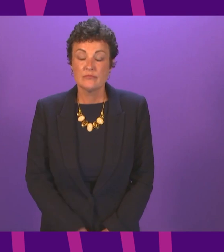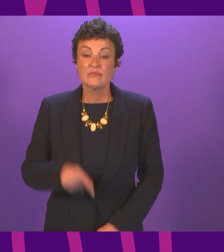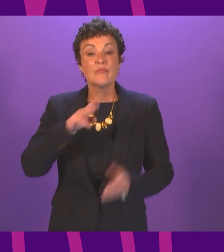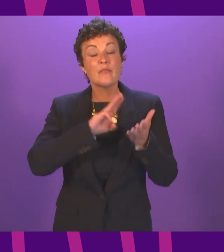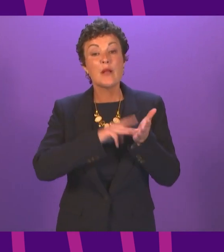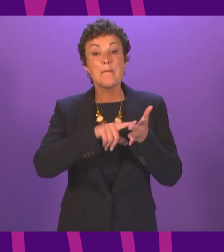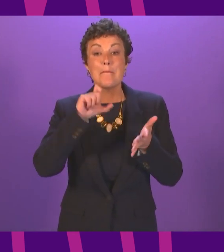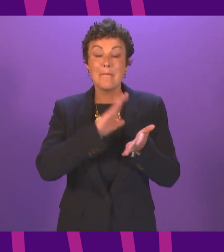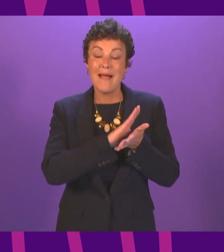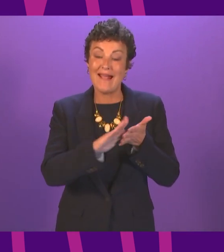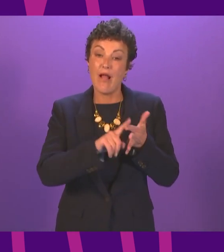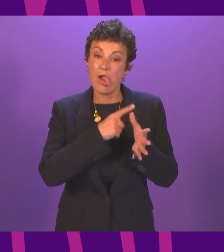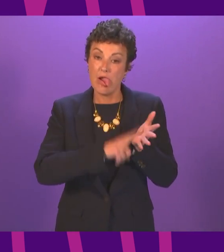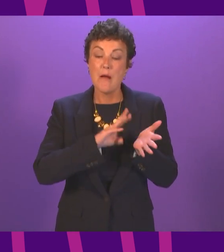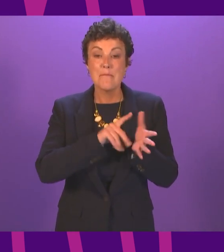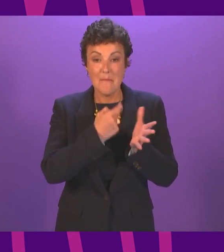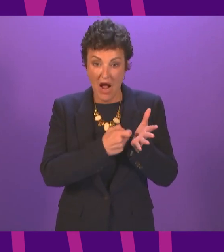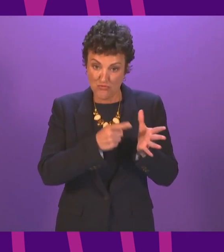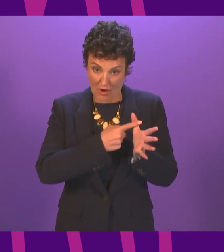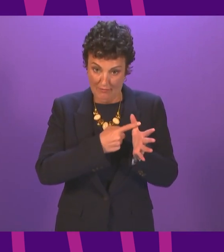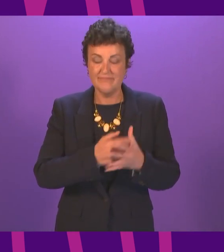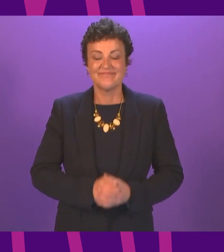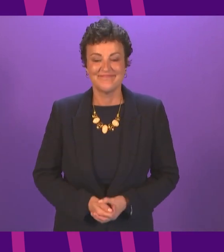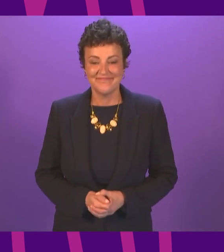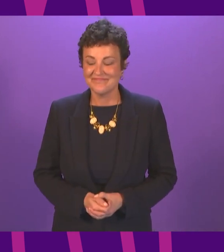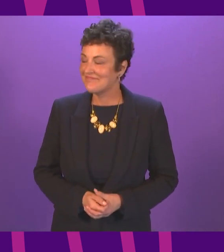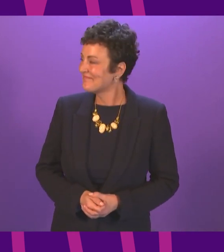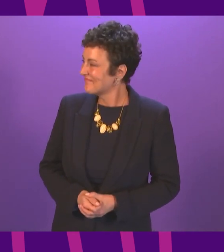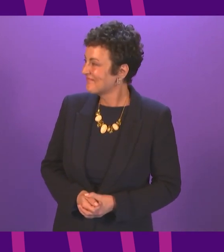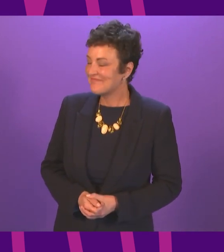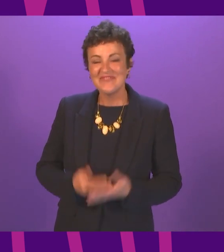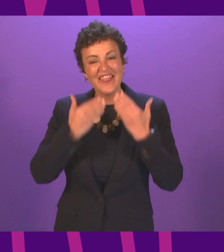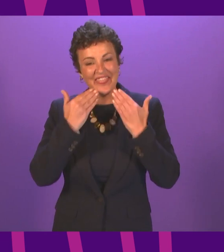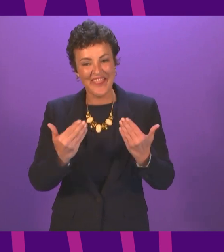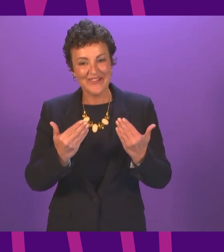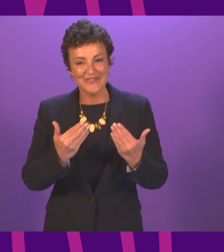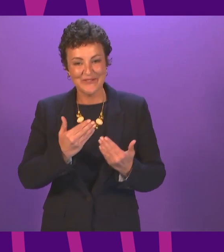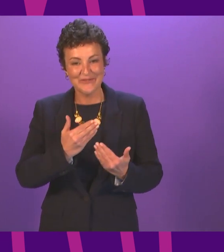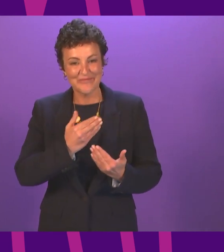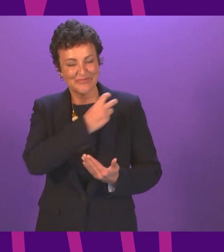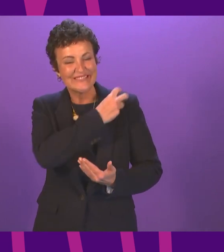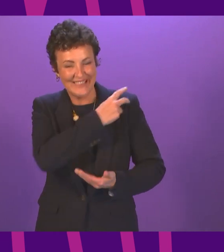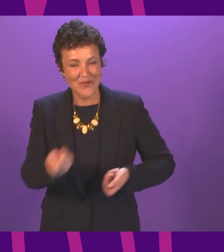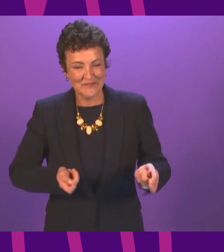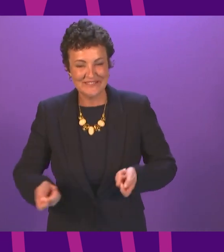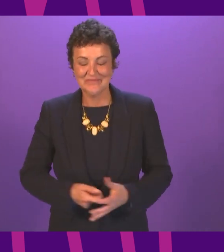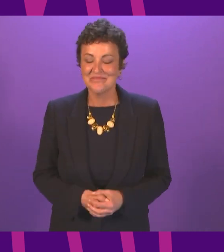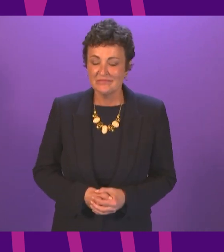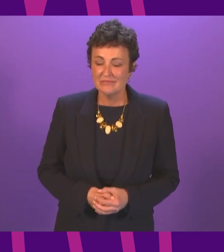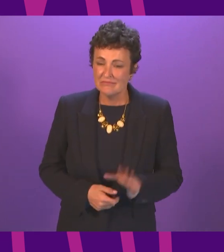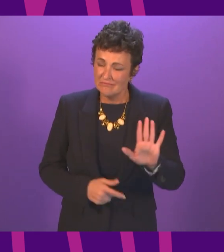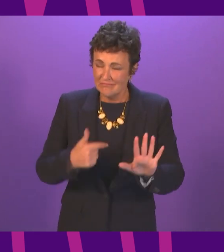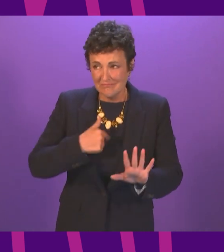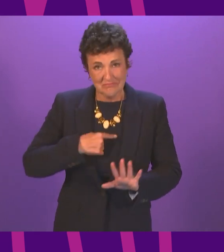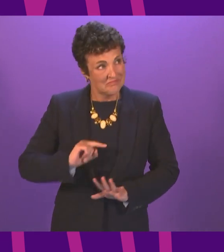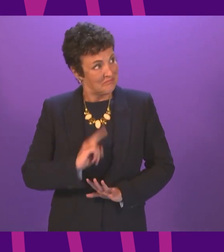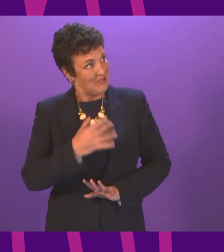thank you presiding officer it's a singular honour to give my first speech in our parliament as representative for the north east of